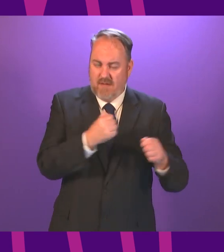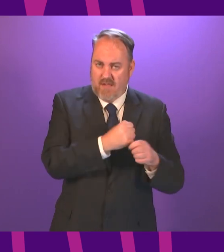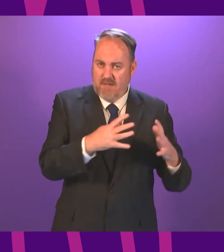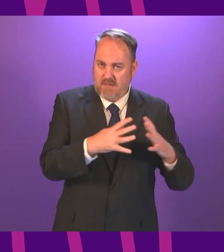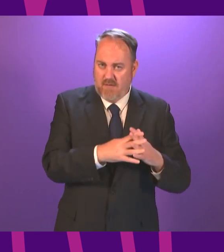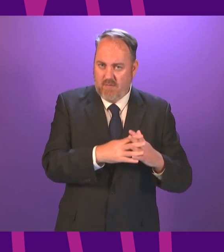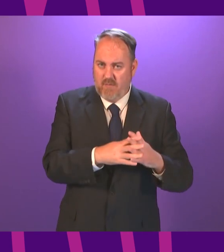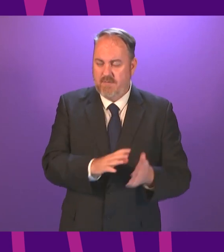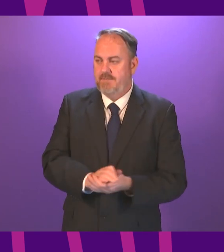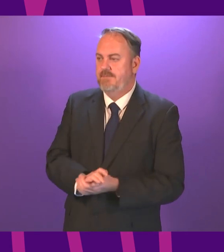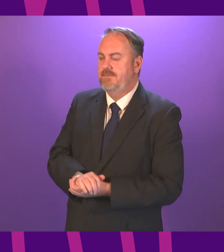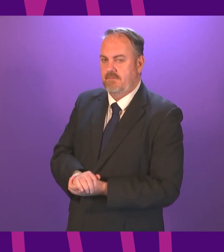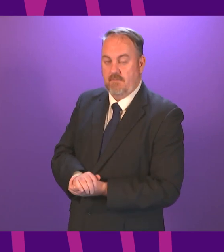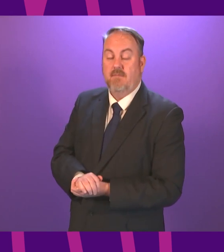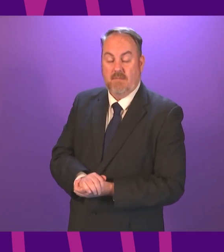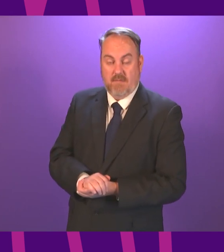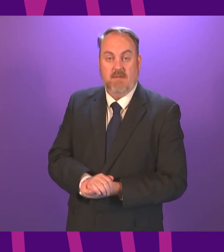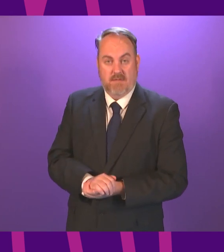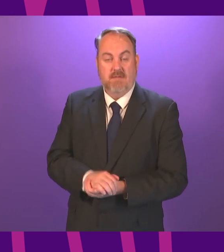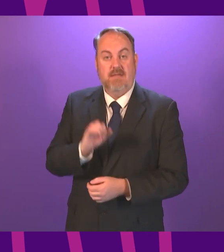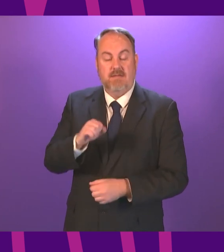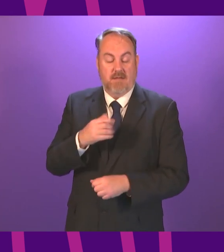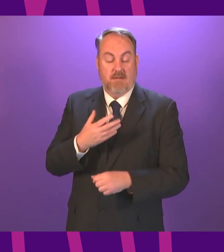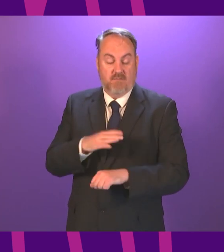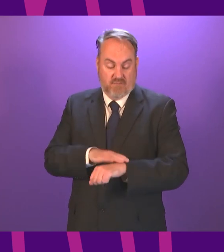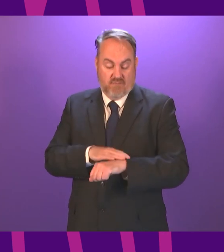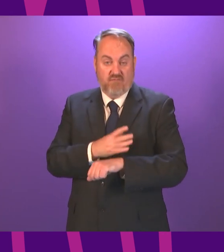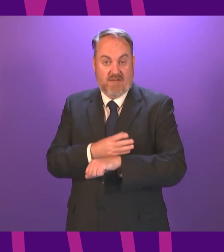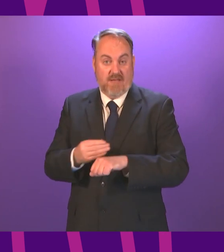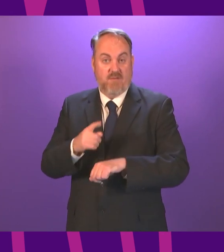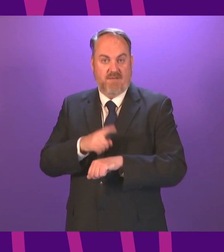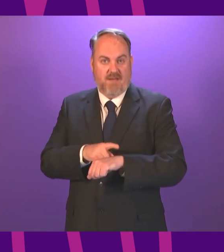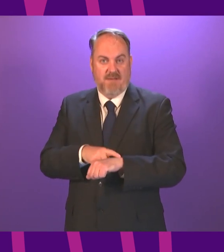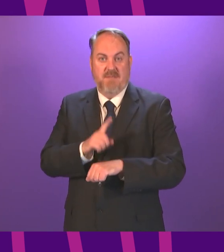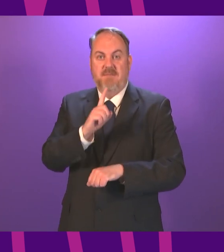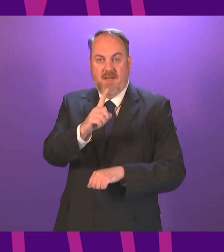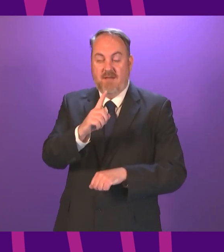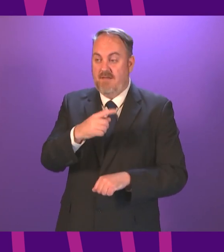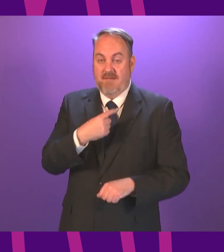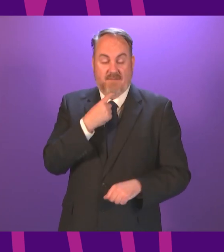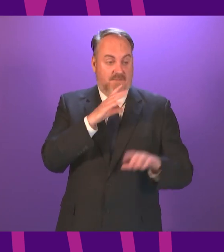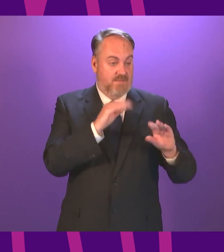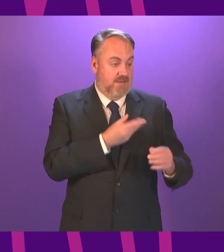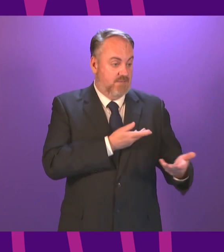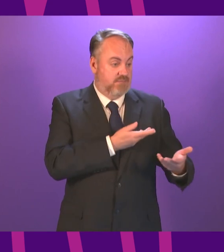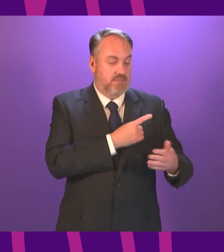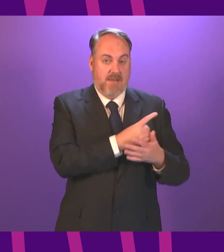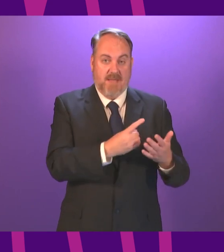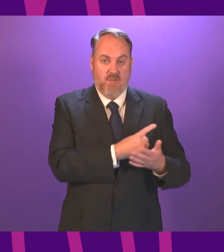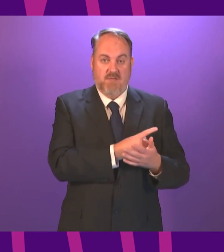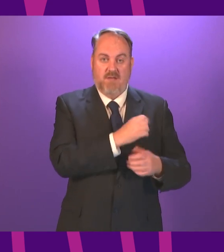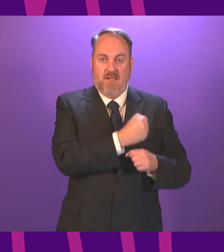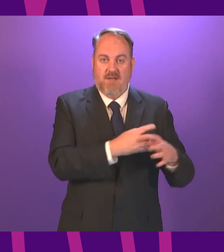Cabinet Secretary Yes I am conscious I am running short of time I was coming to Lothian after Glasgow and I was to say to Lothian that I spoke